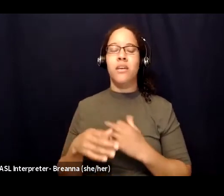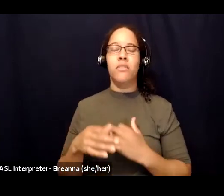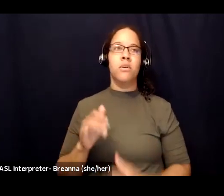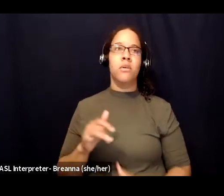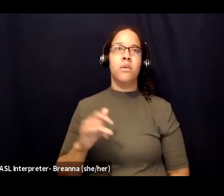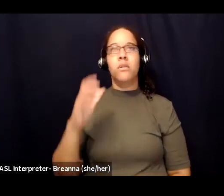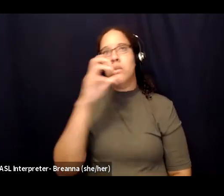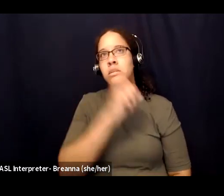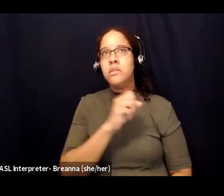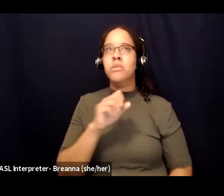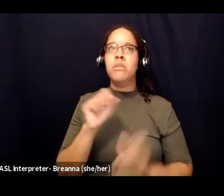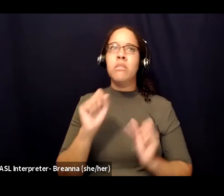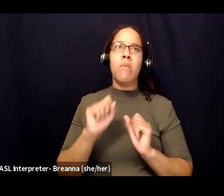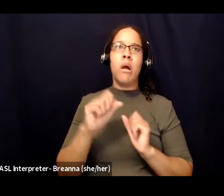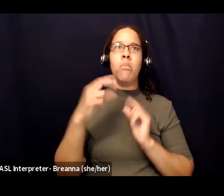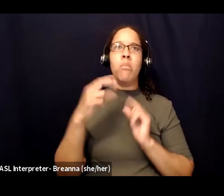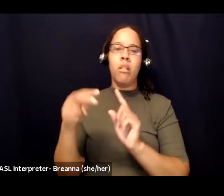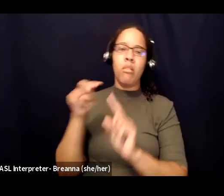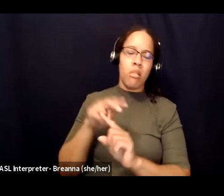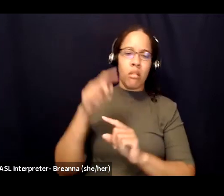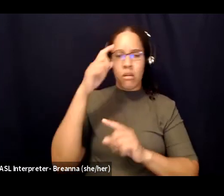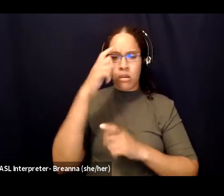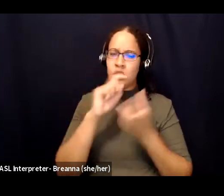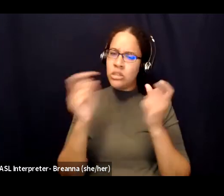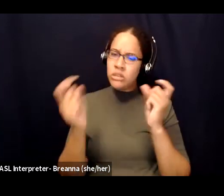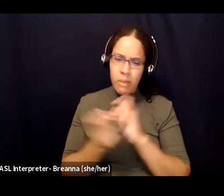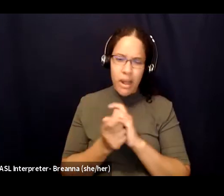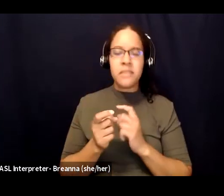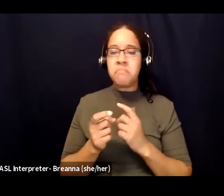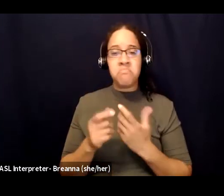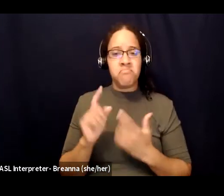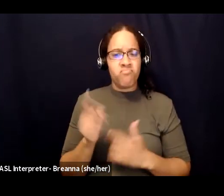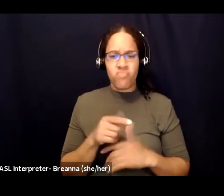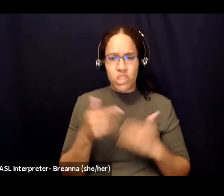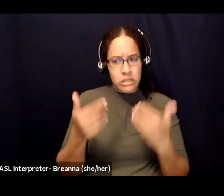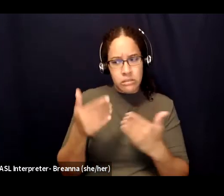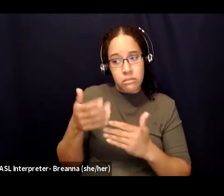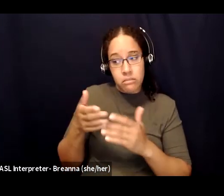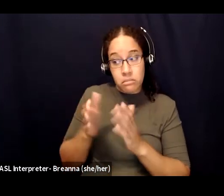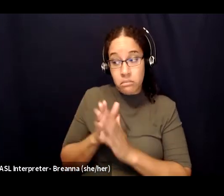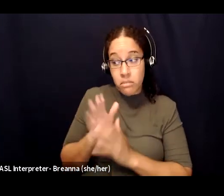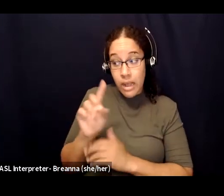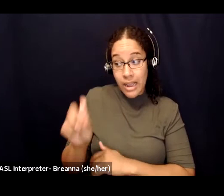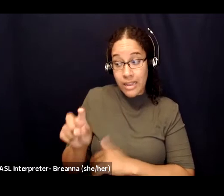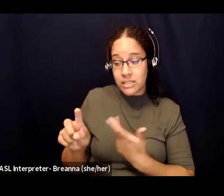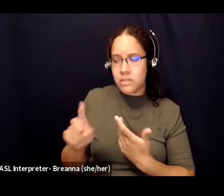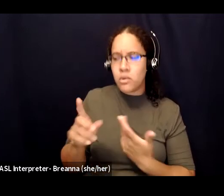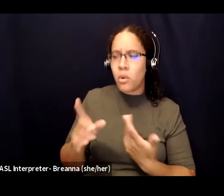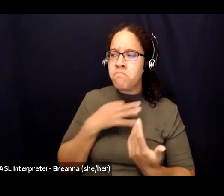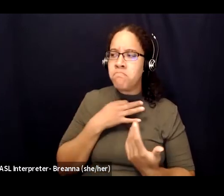probably think of me in this way or whatever the case is you can ask them like oh i'm curious do you think this or that um and they can clarify for